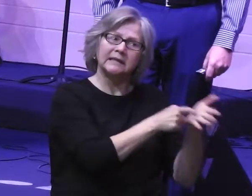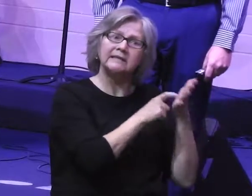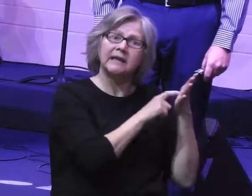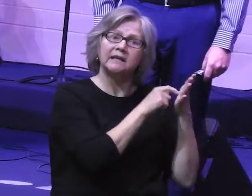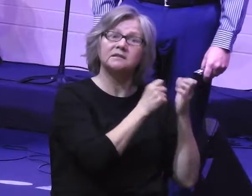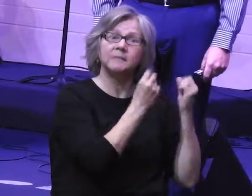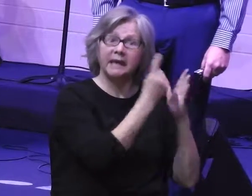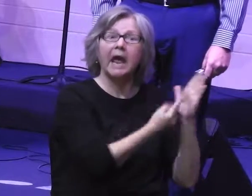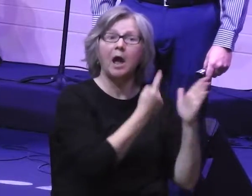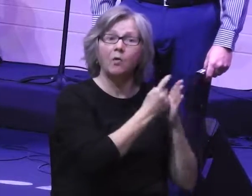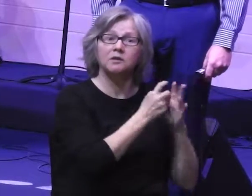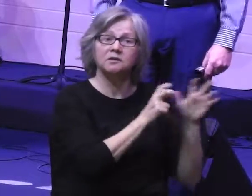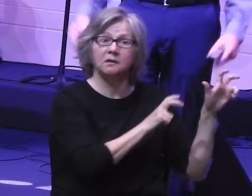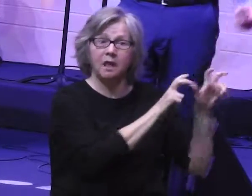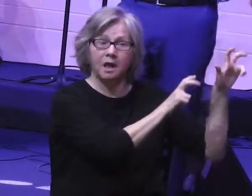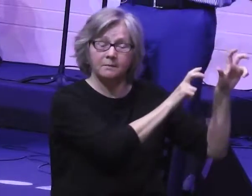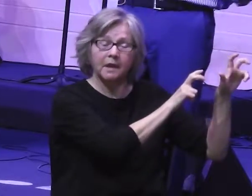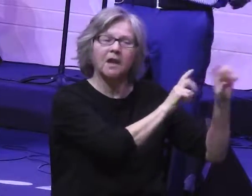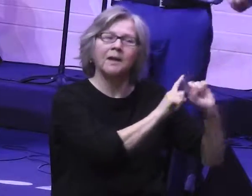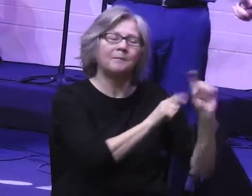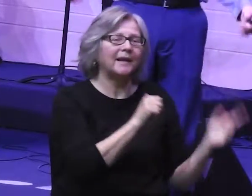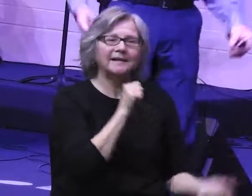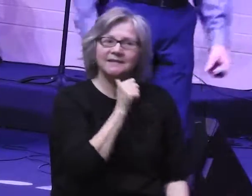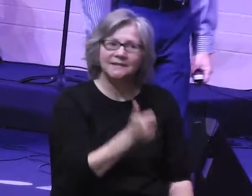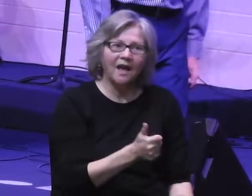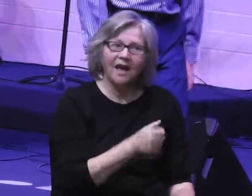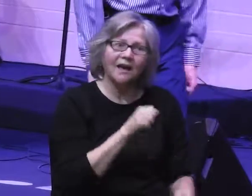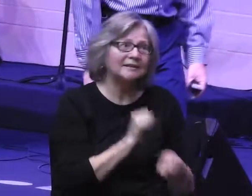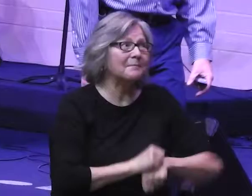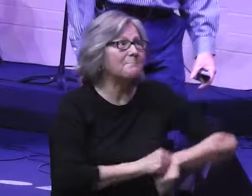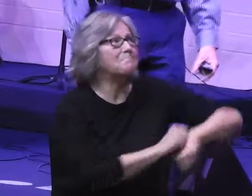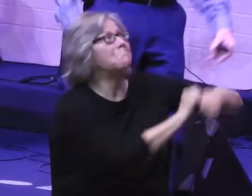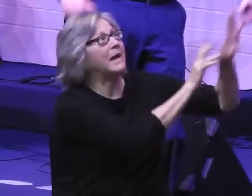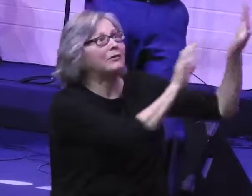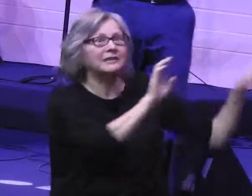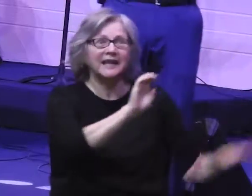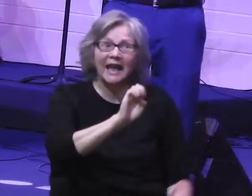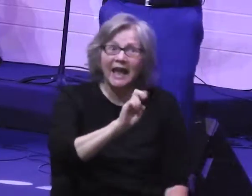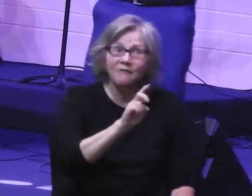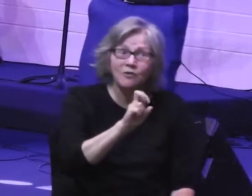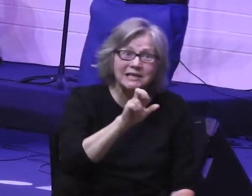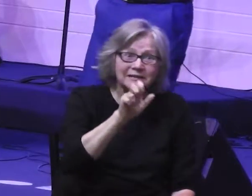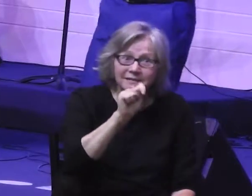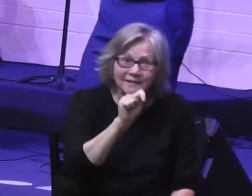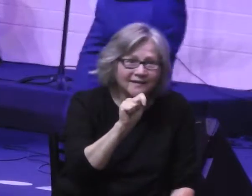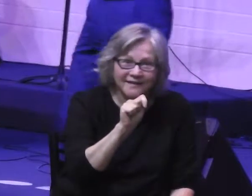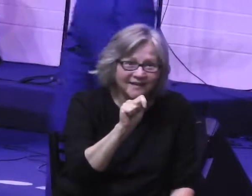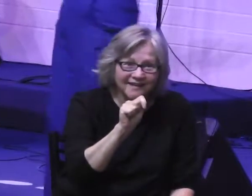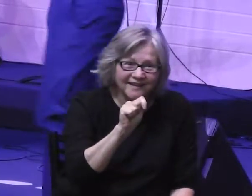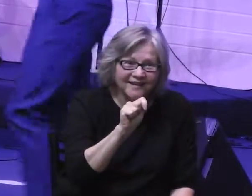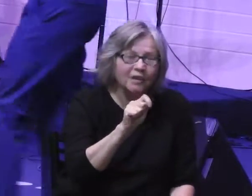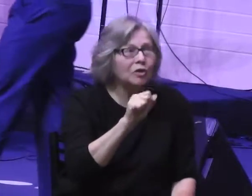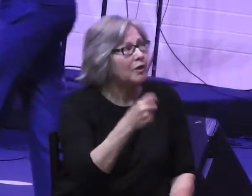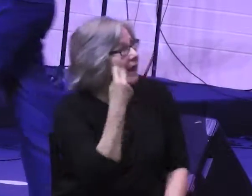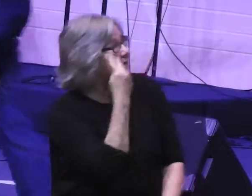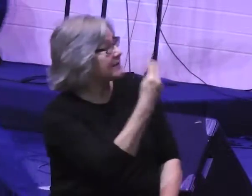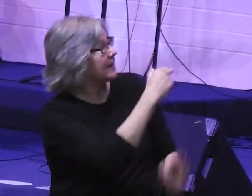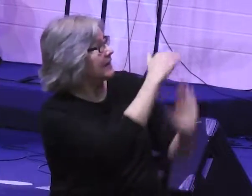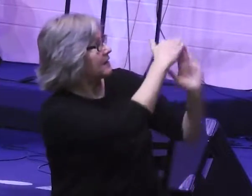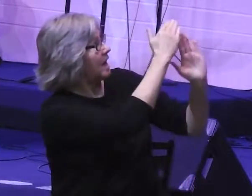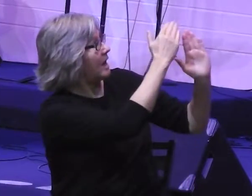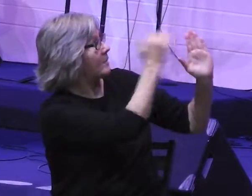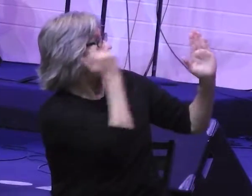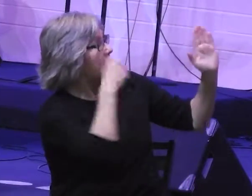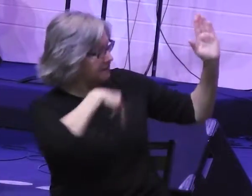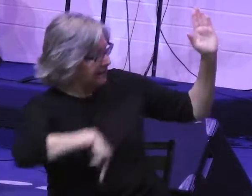it takes several hours to climb it, but it's not Mount Everest, okay? You can see the top